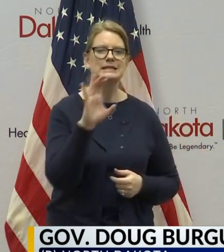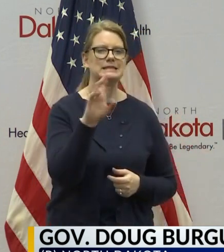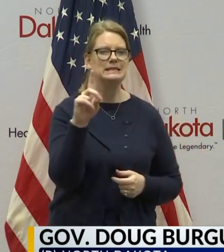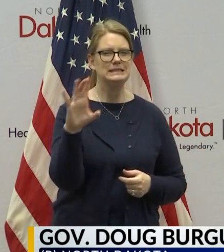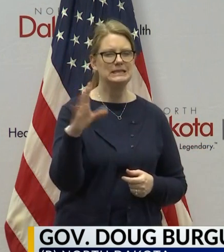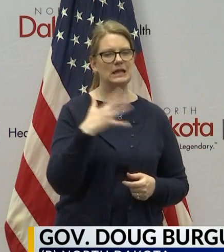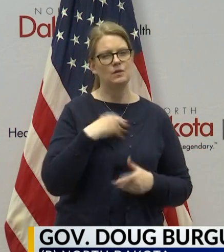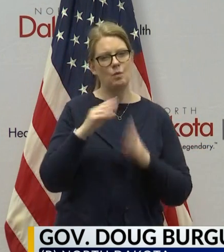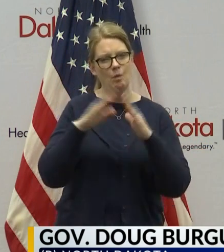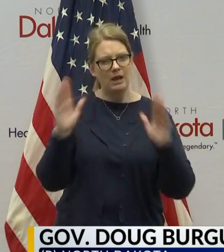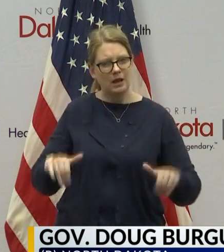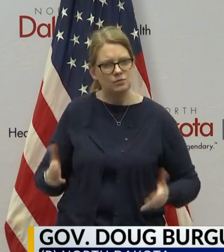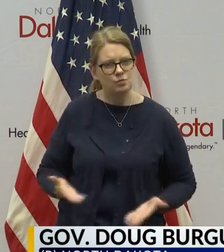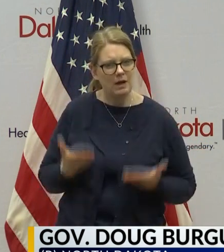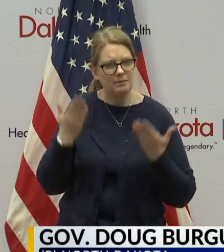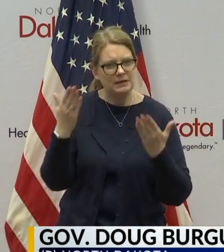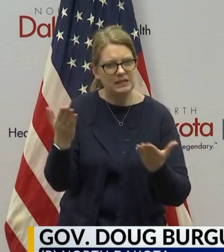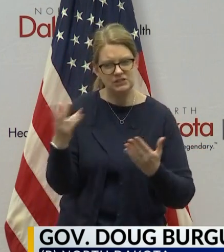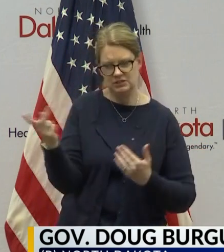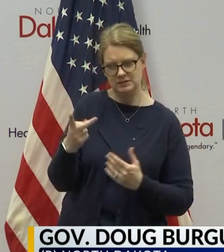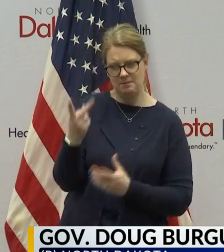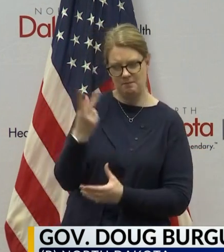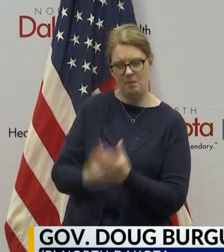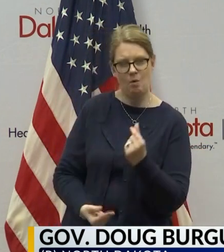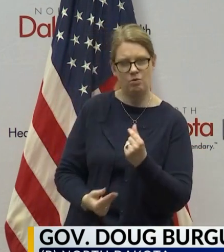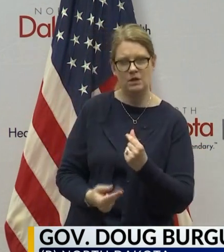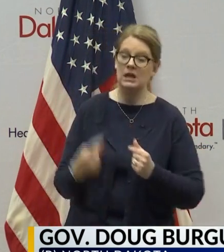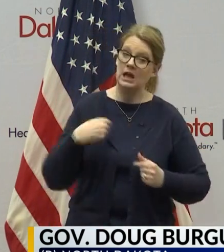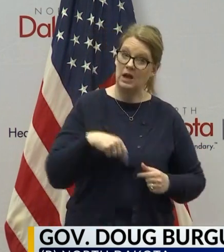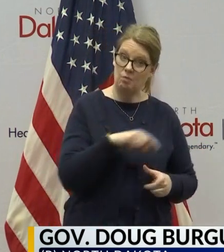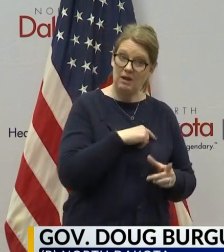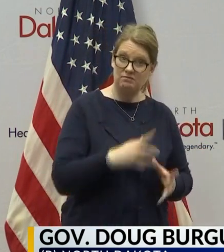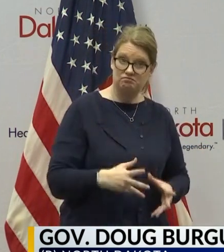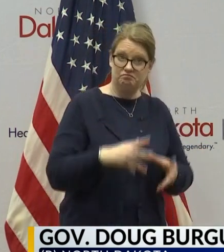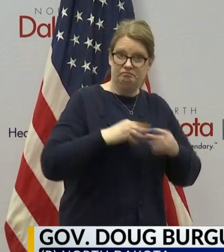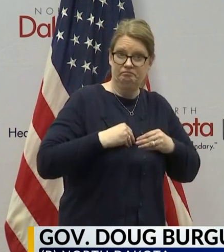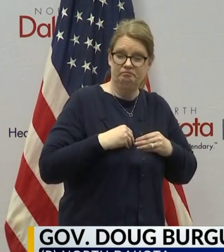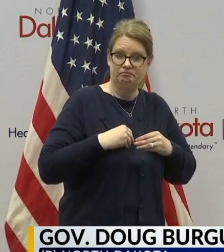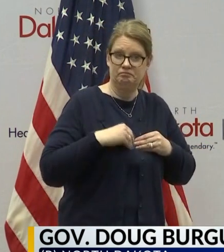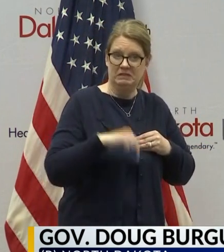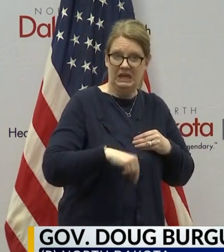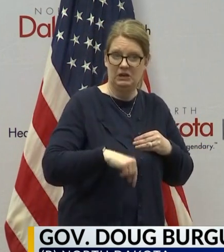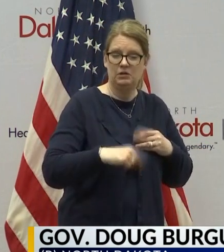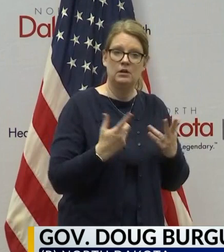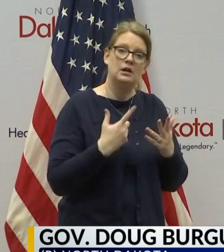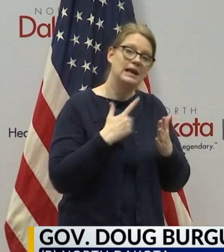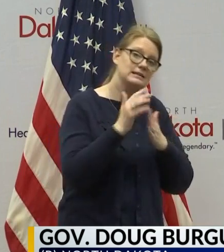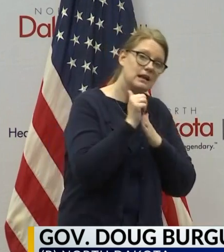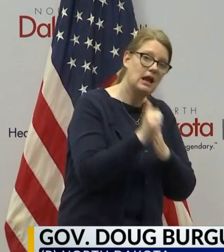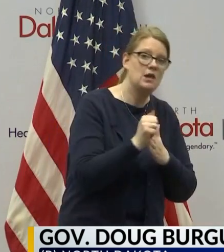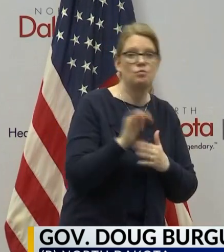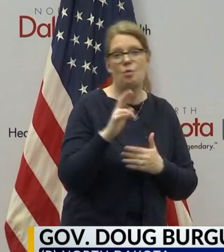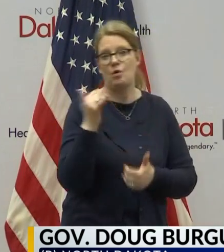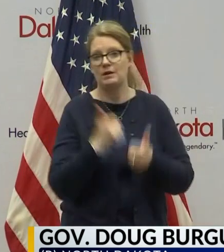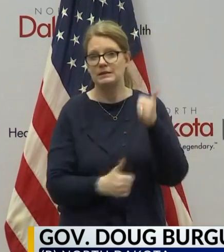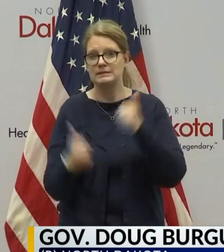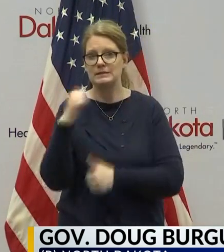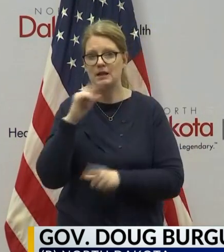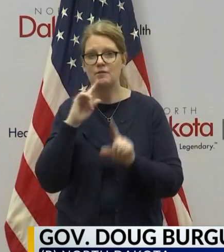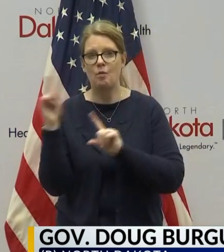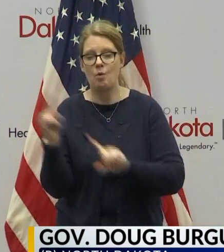or the White House recommendations, which we've adopted either as guidance or as executive orders,